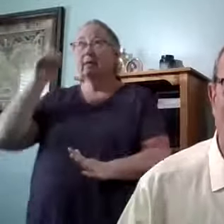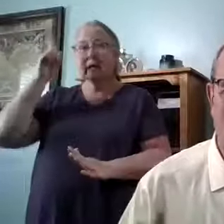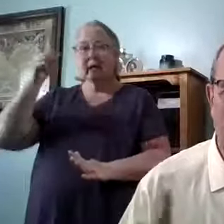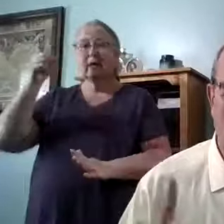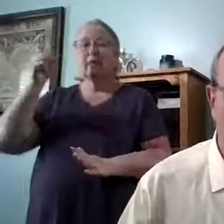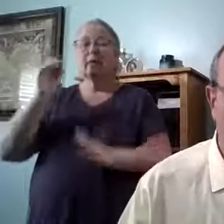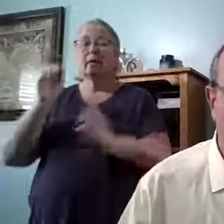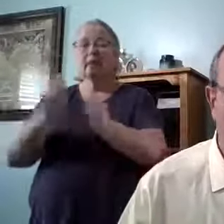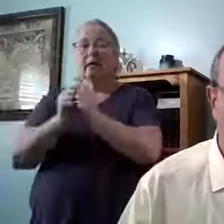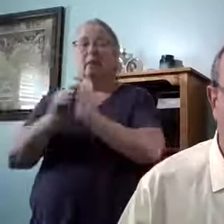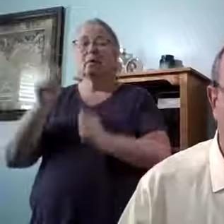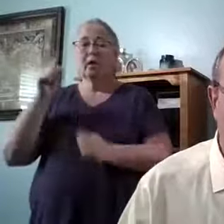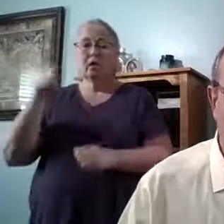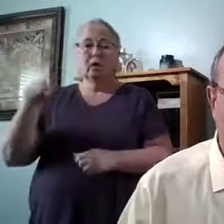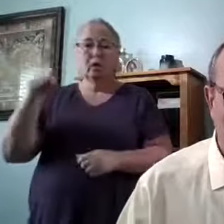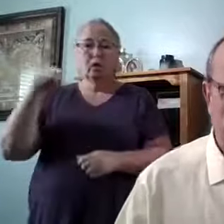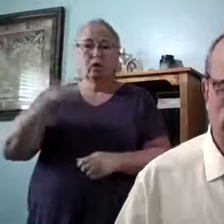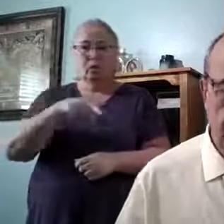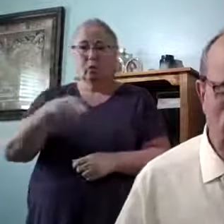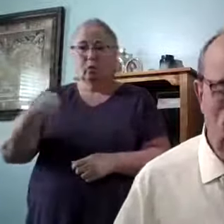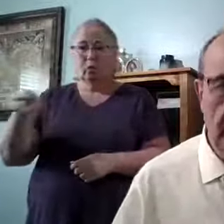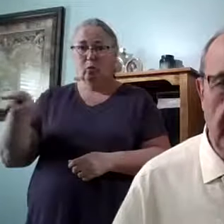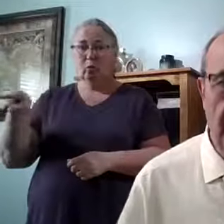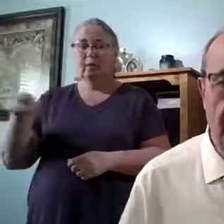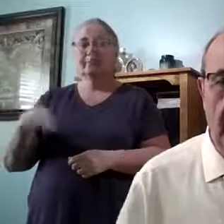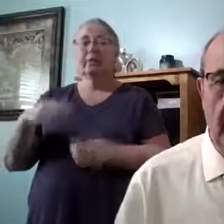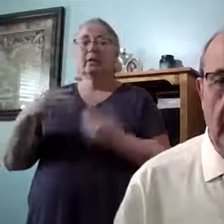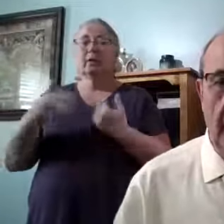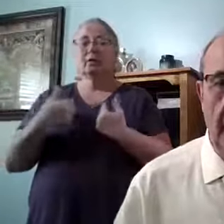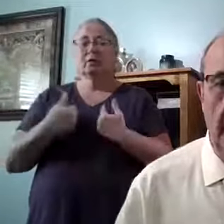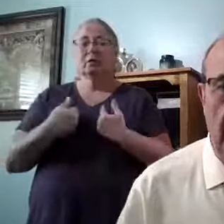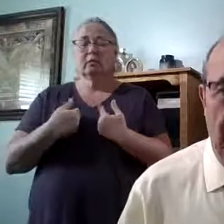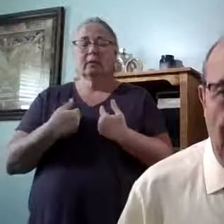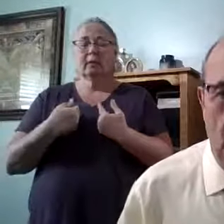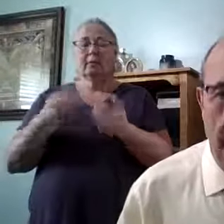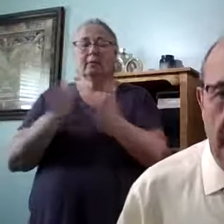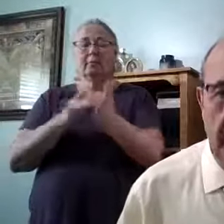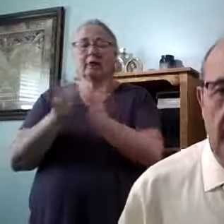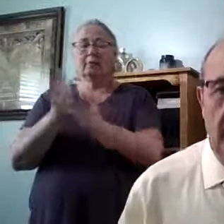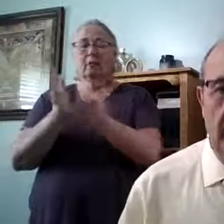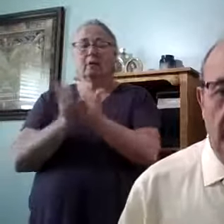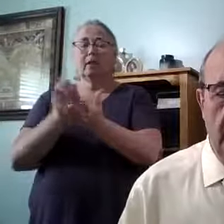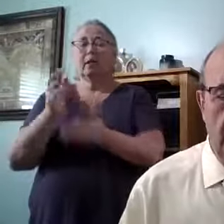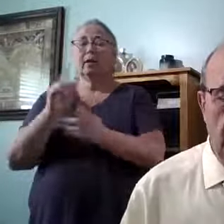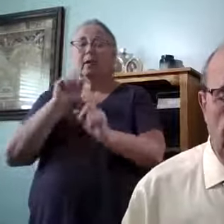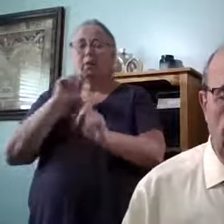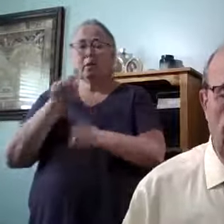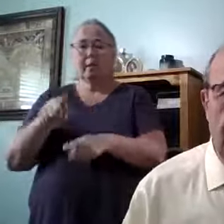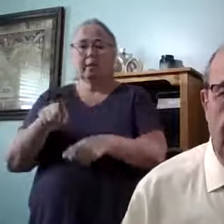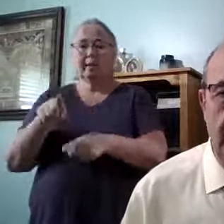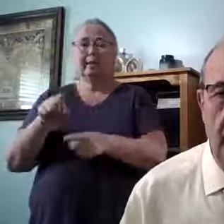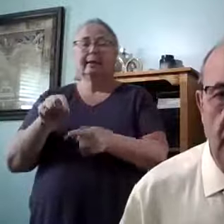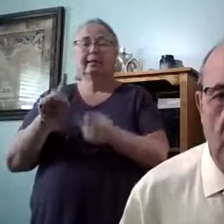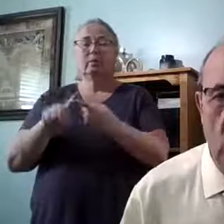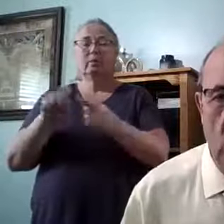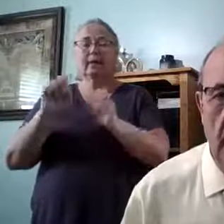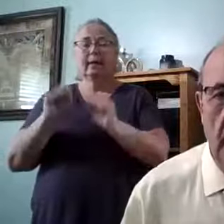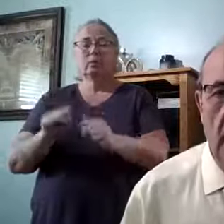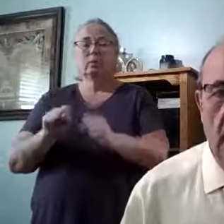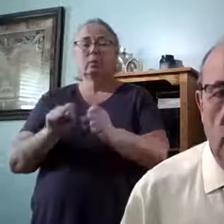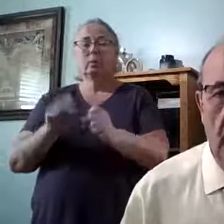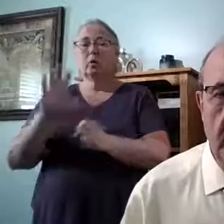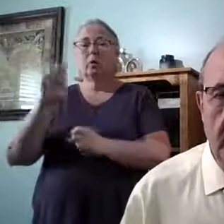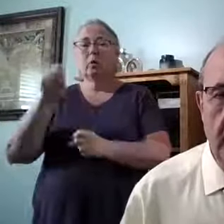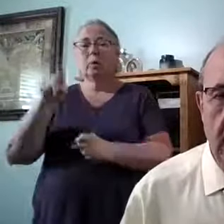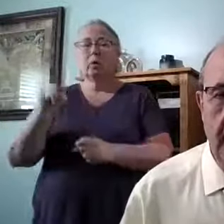with you. So we have the Bible remedy to being able to cope